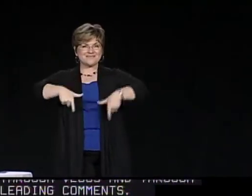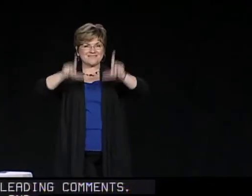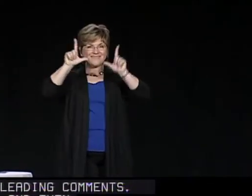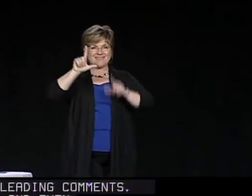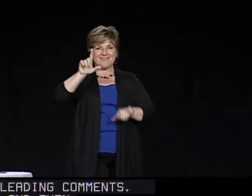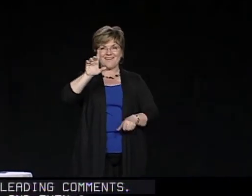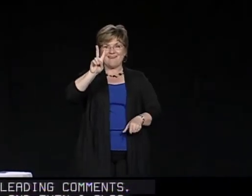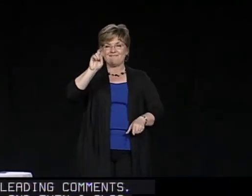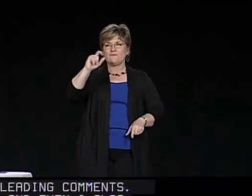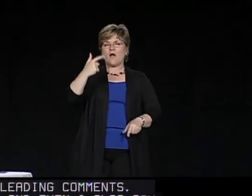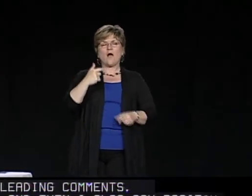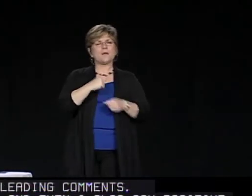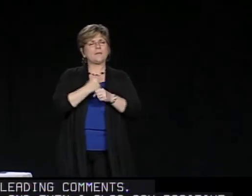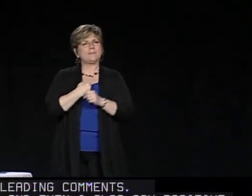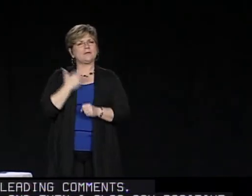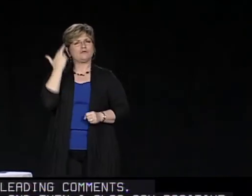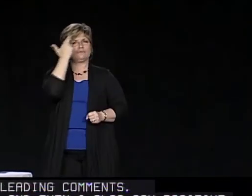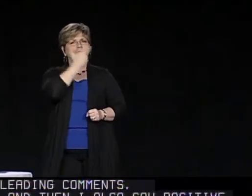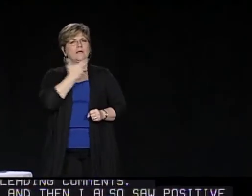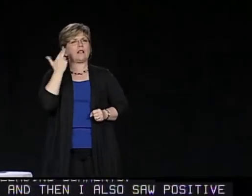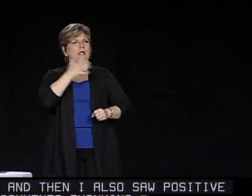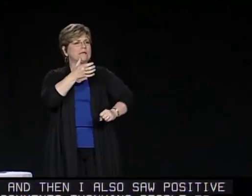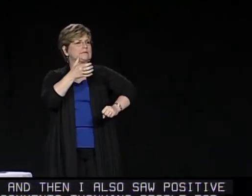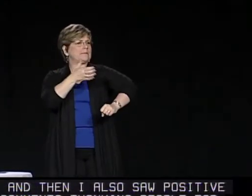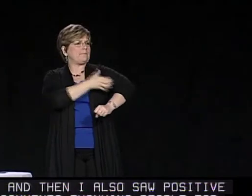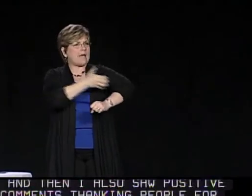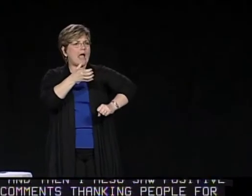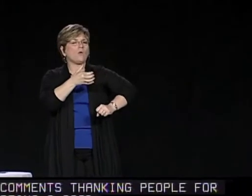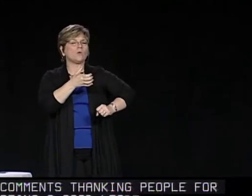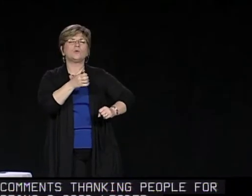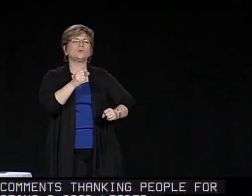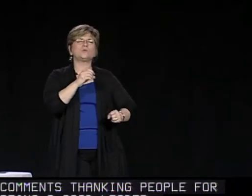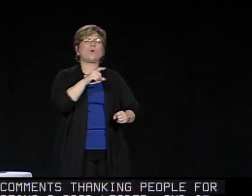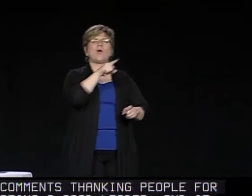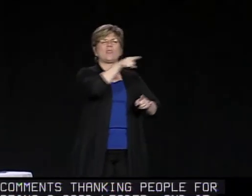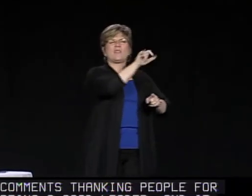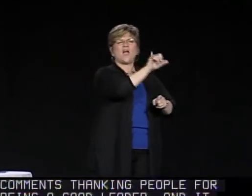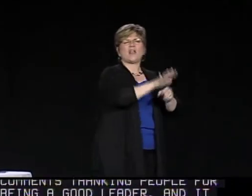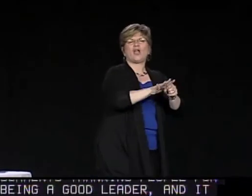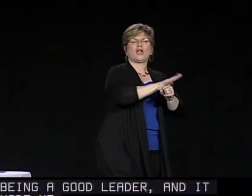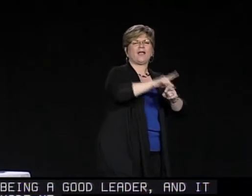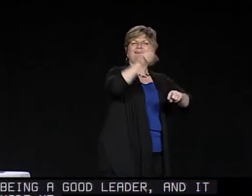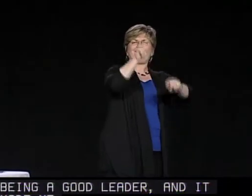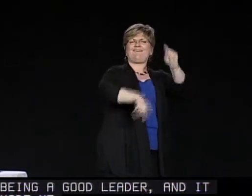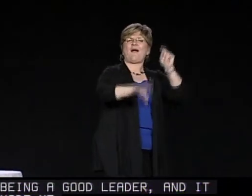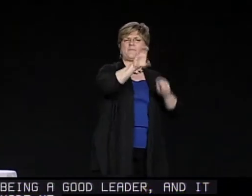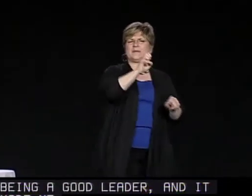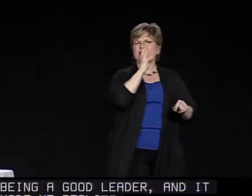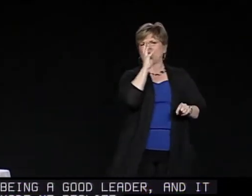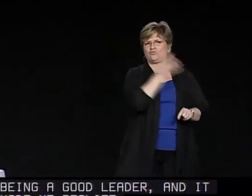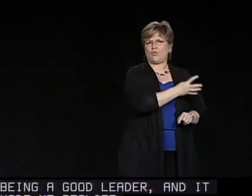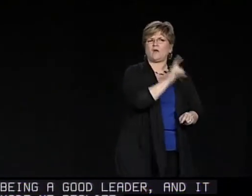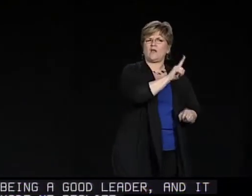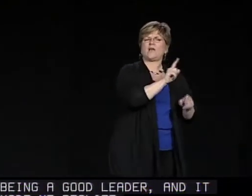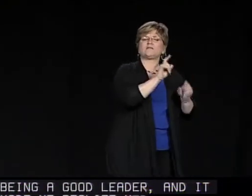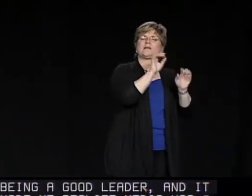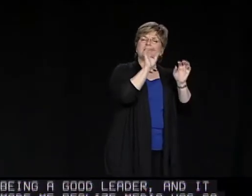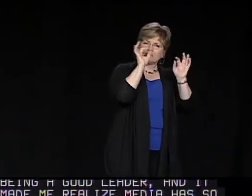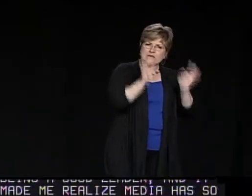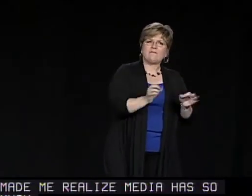people for being a good leader. And it made me realize media has so much power and it cannot be